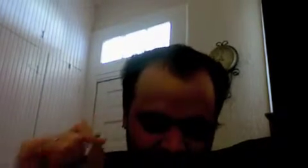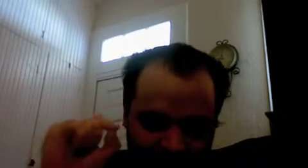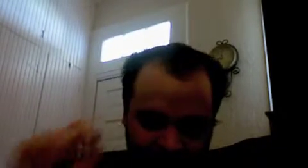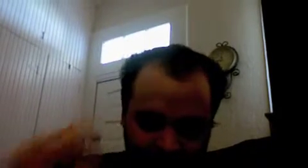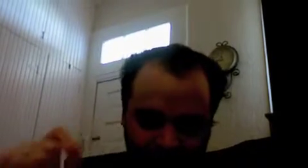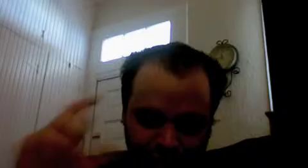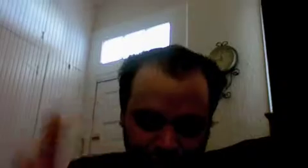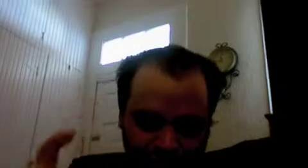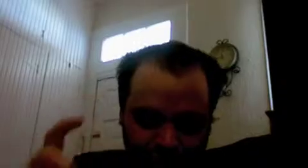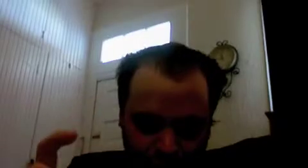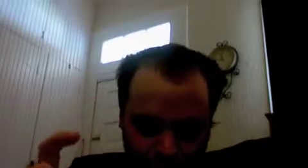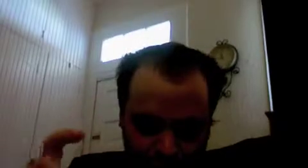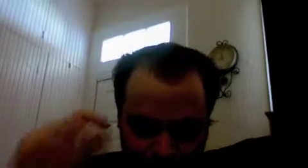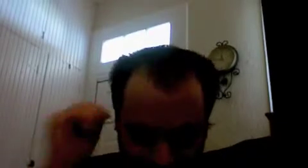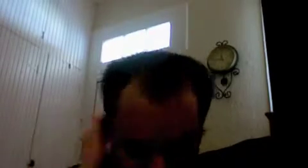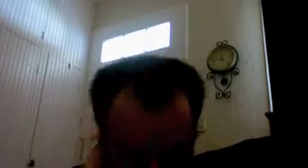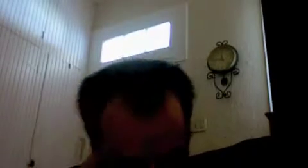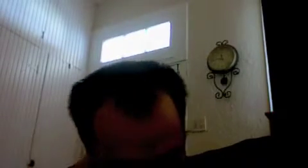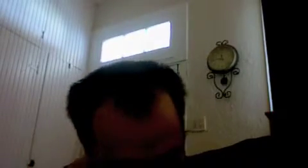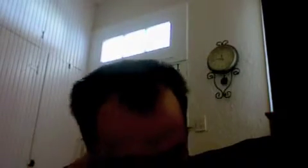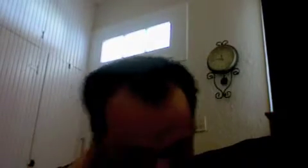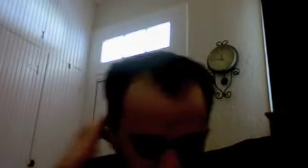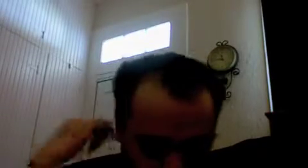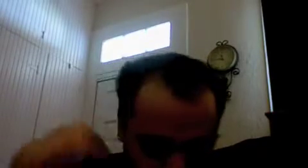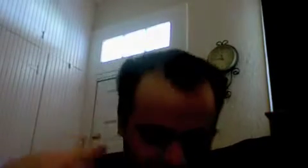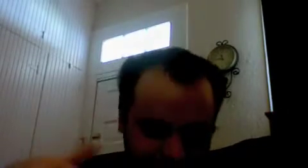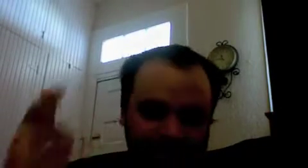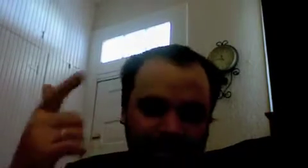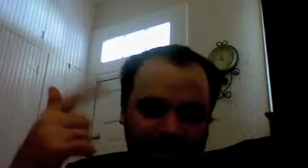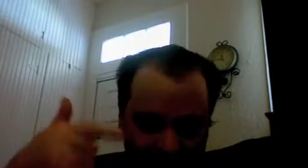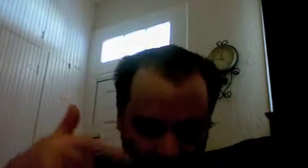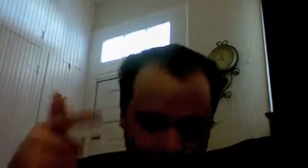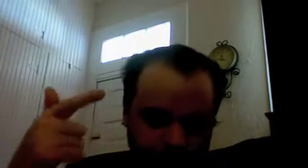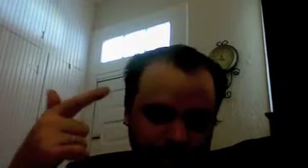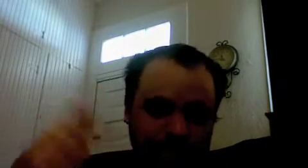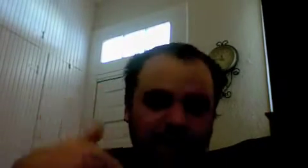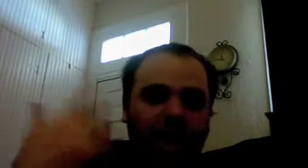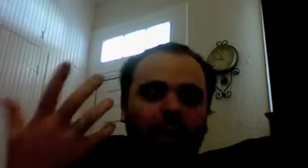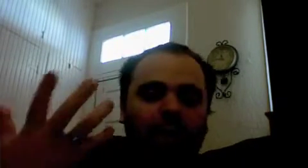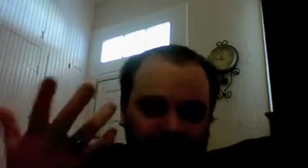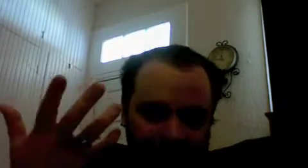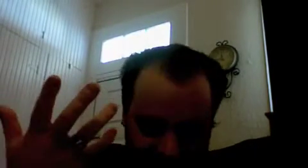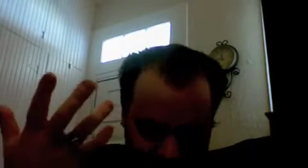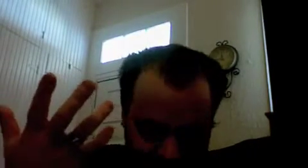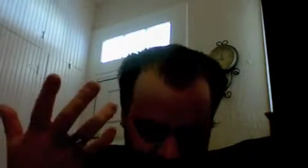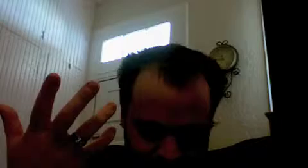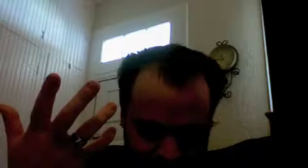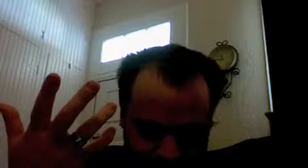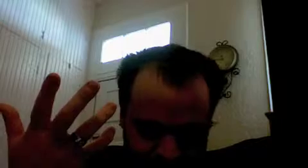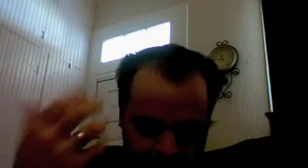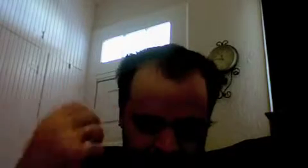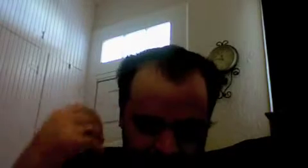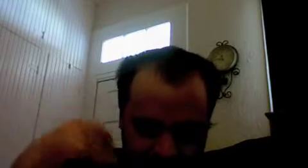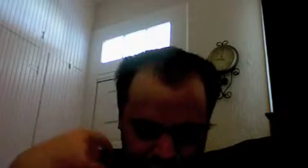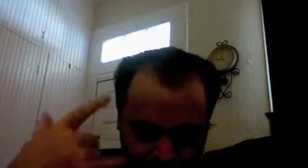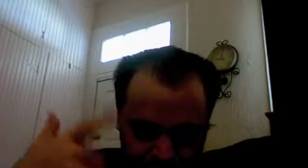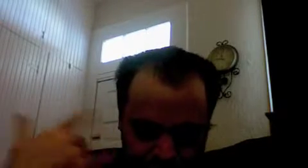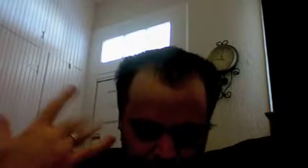as such is the true it is the process of its own becoming the circle that